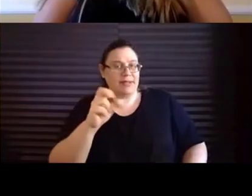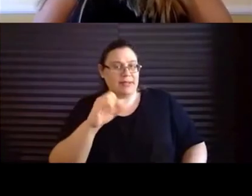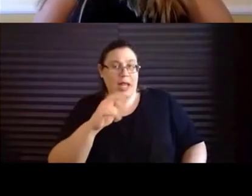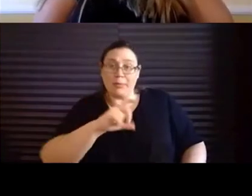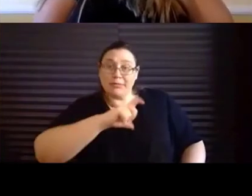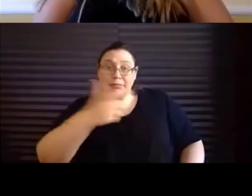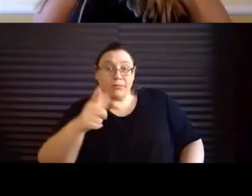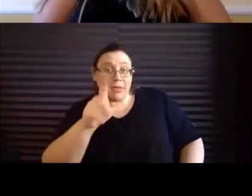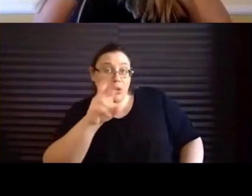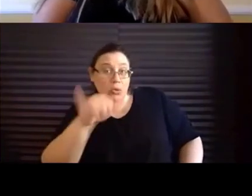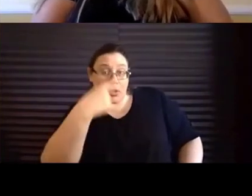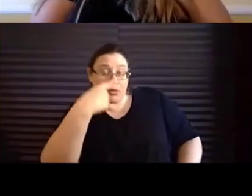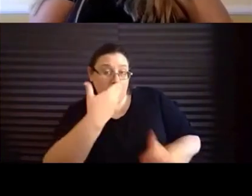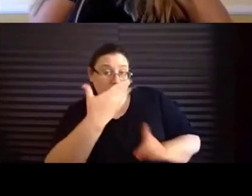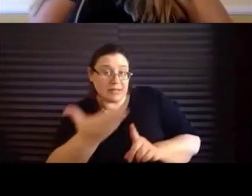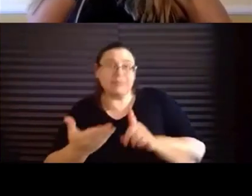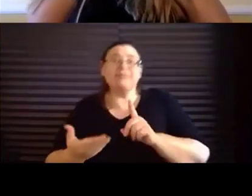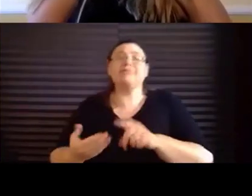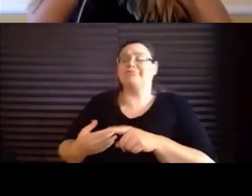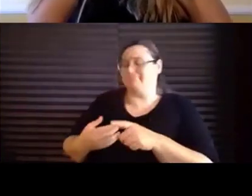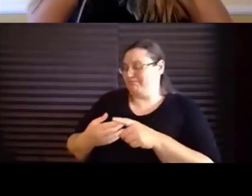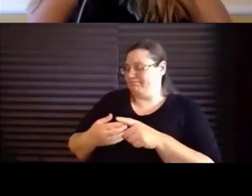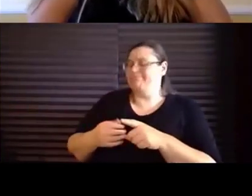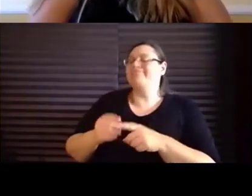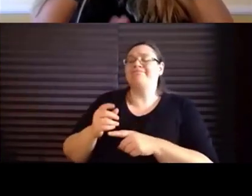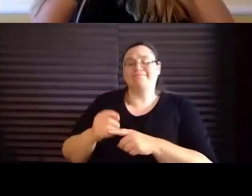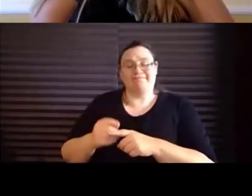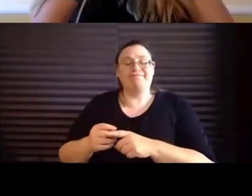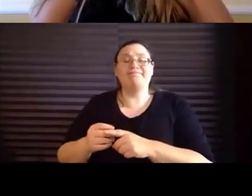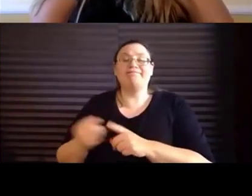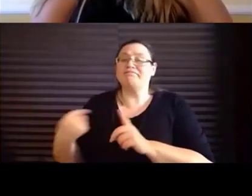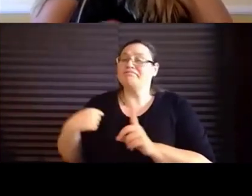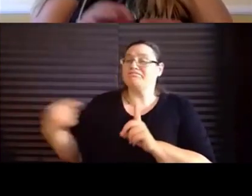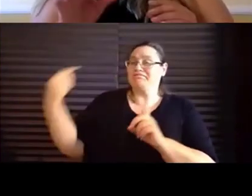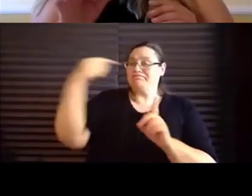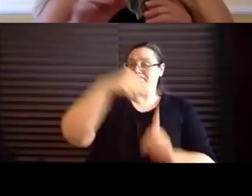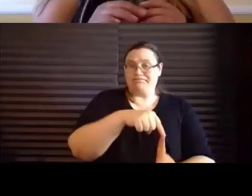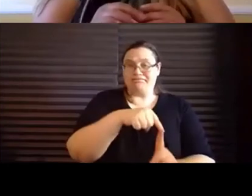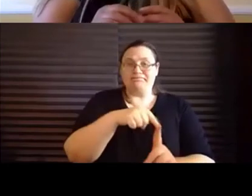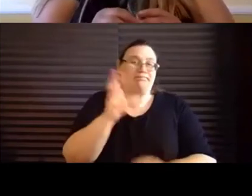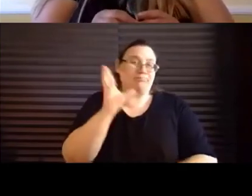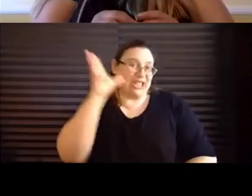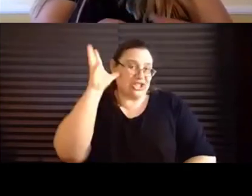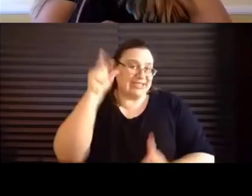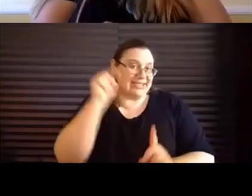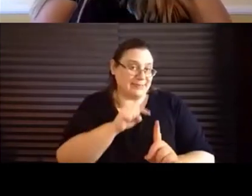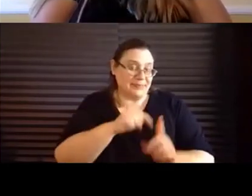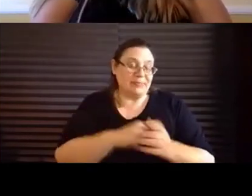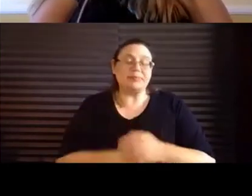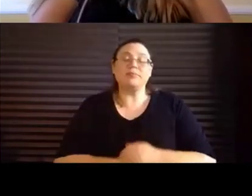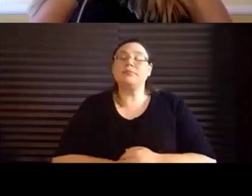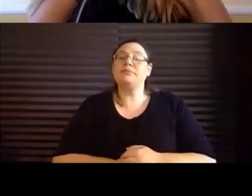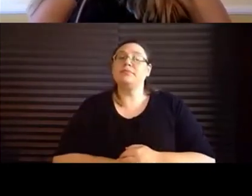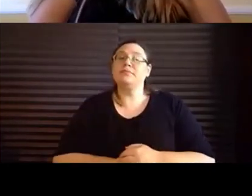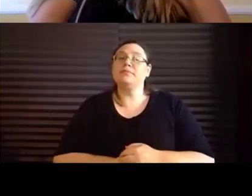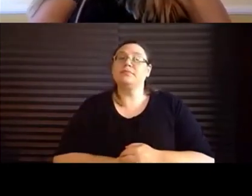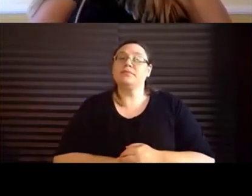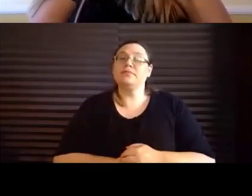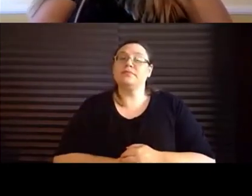I, I want to bring it back to, um, to the parents. And, um,